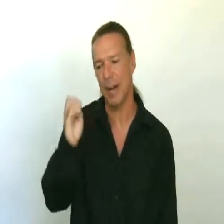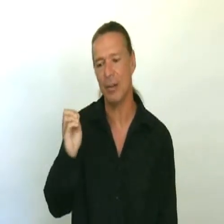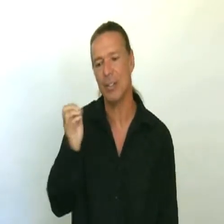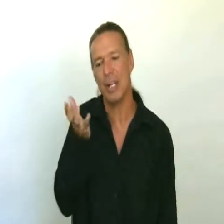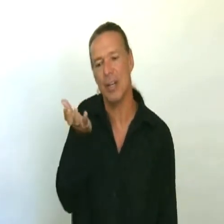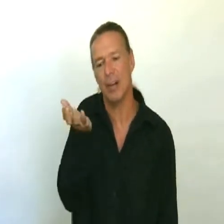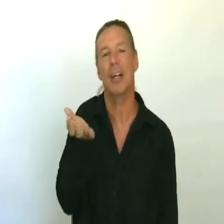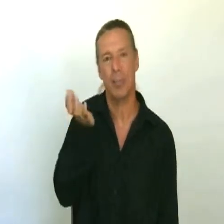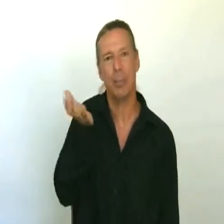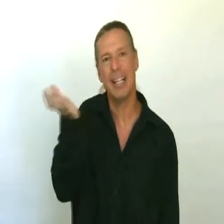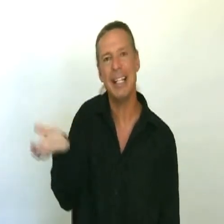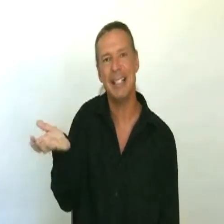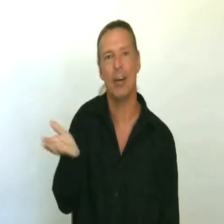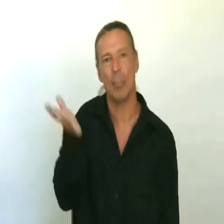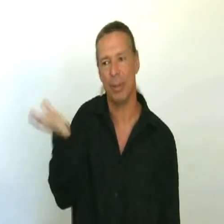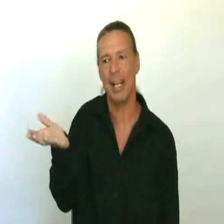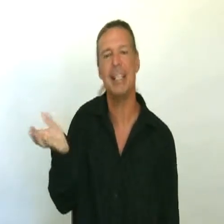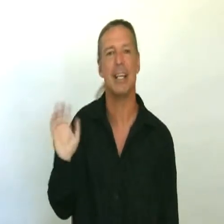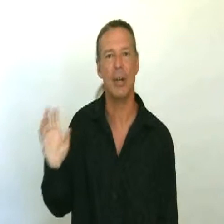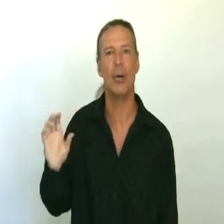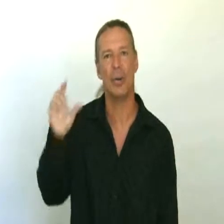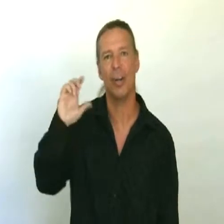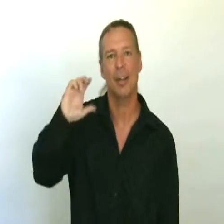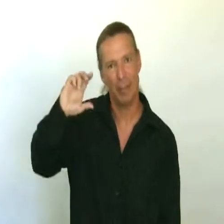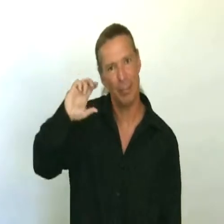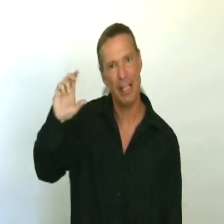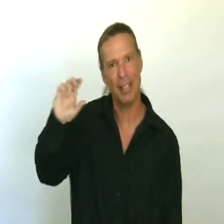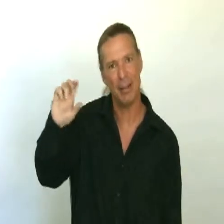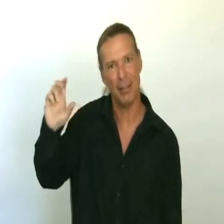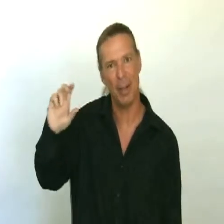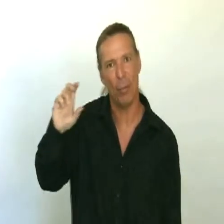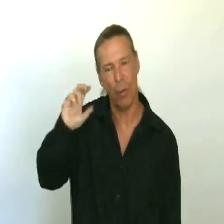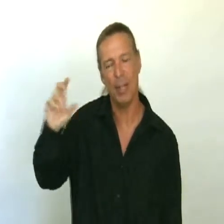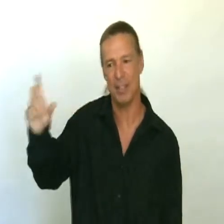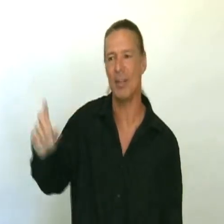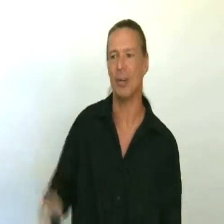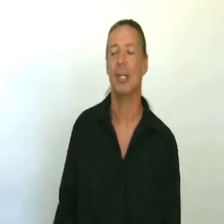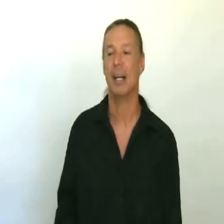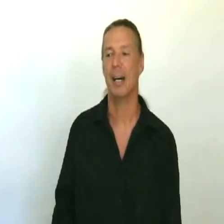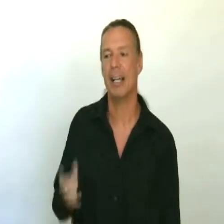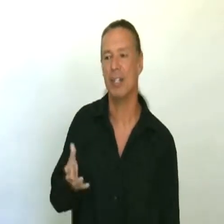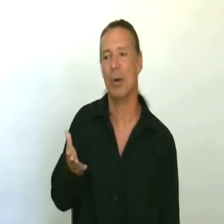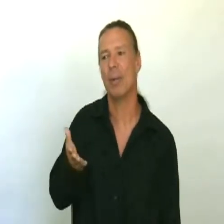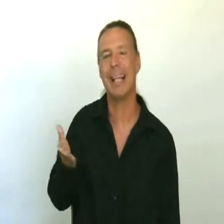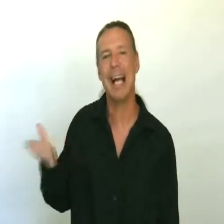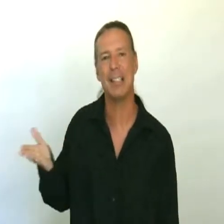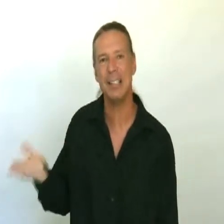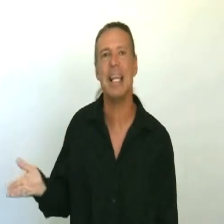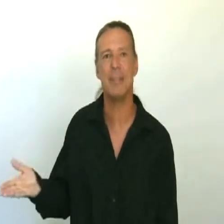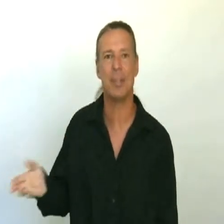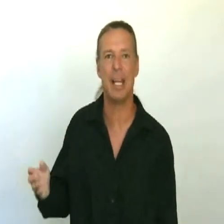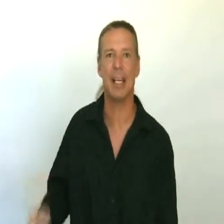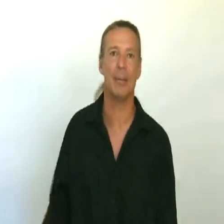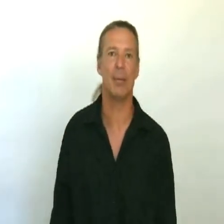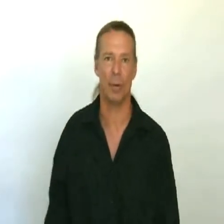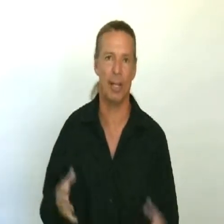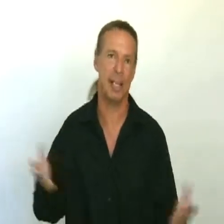final stage of placing or planting a note or placing a well-placed note into a relaxed state where it